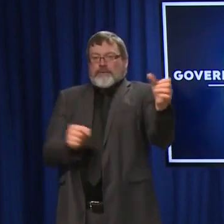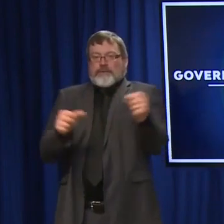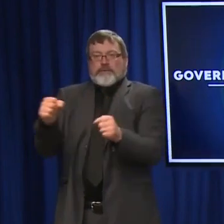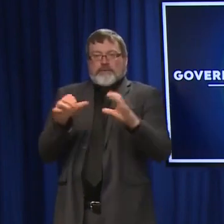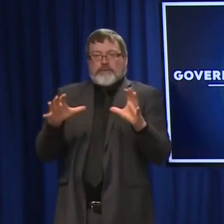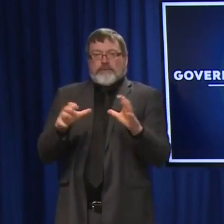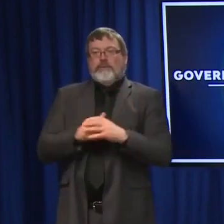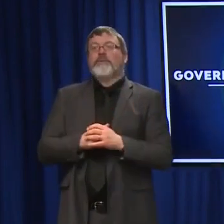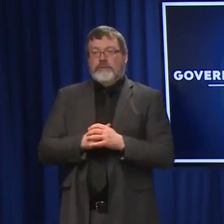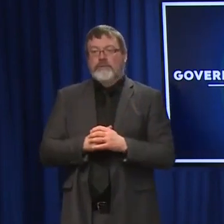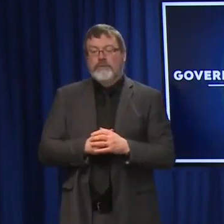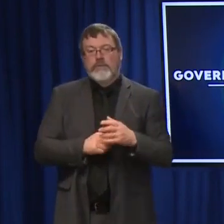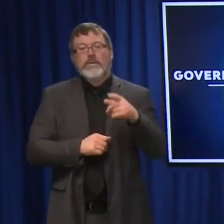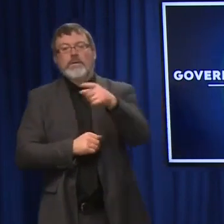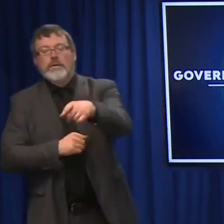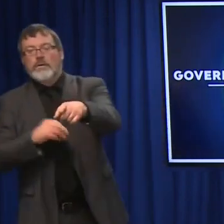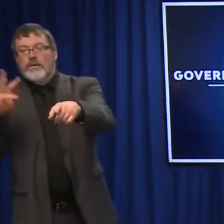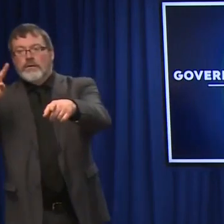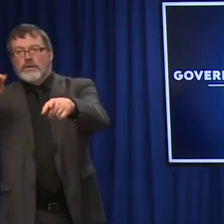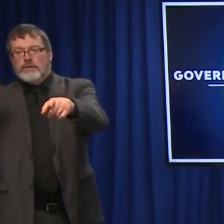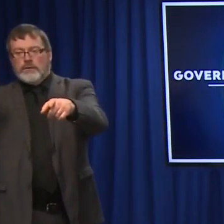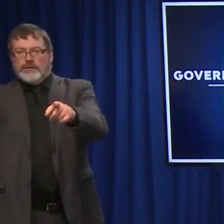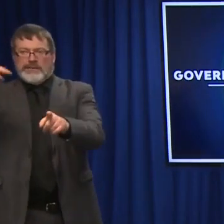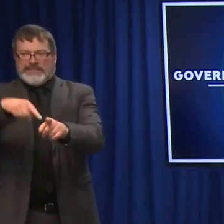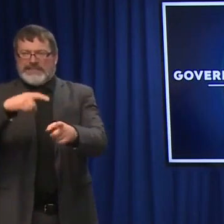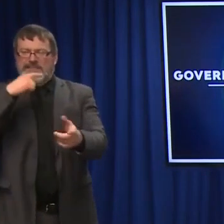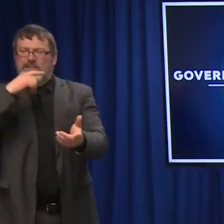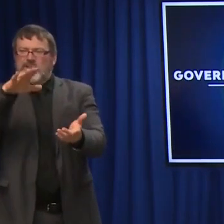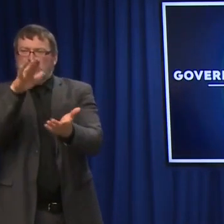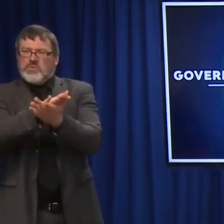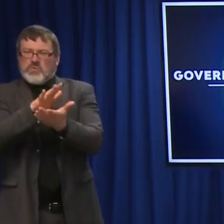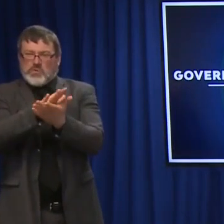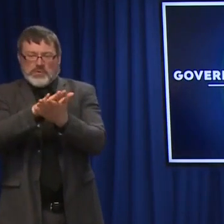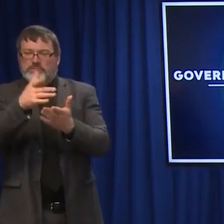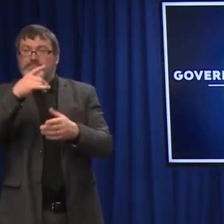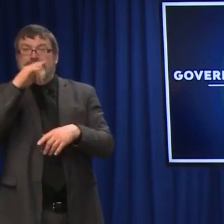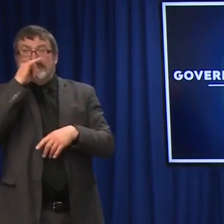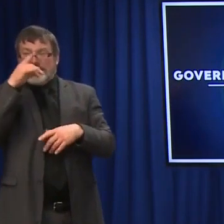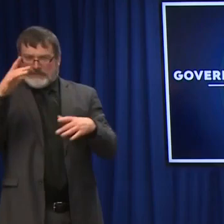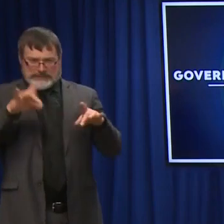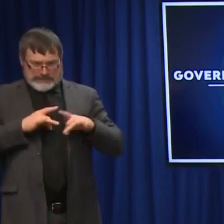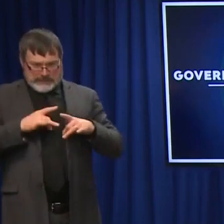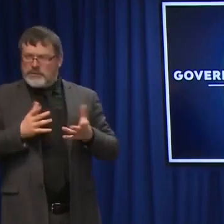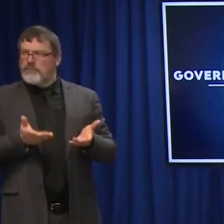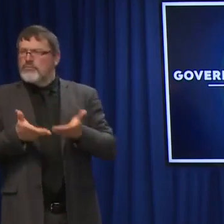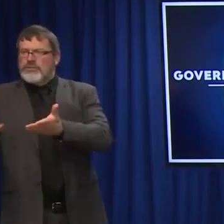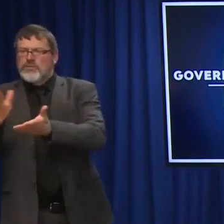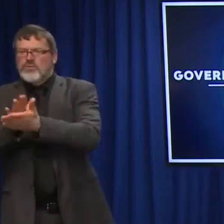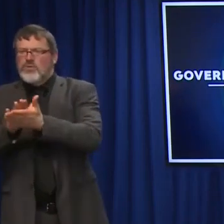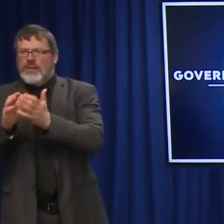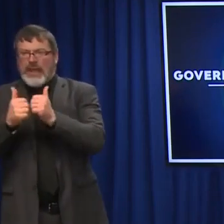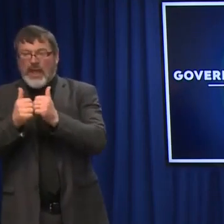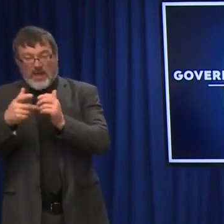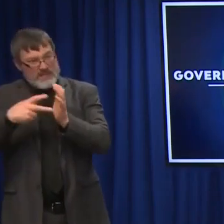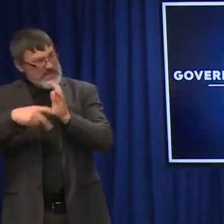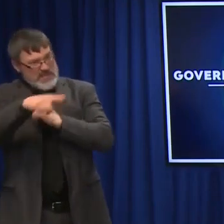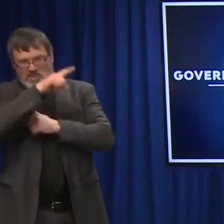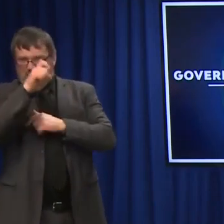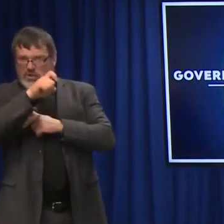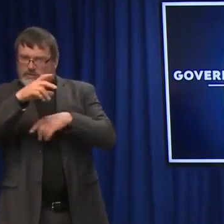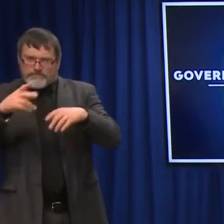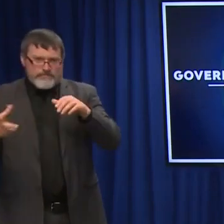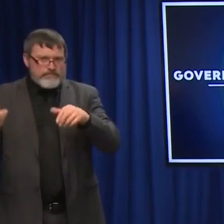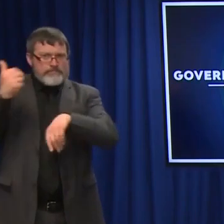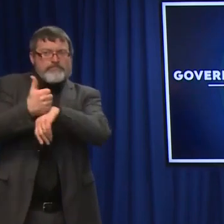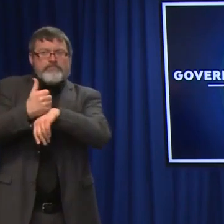do we know where the level of spread is in schools these days? And should kids be wearing masks all the time? And should we be spreading them